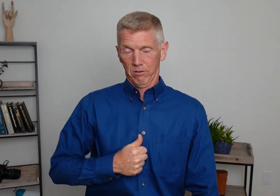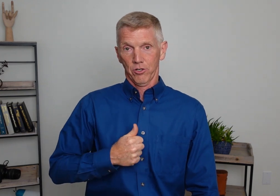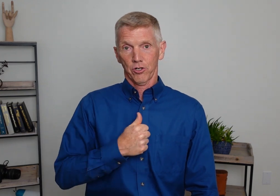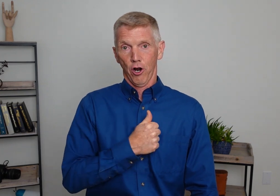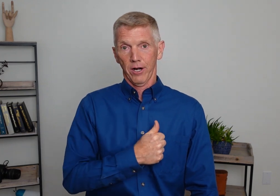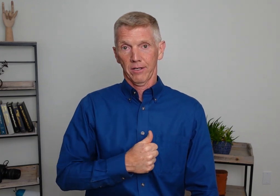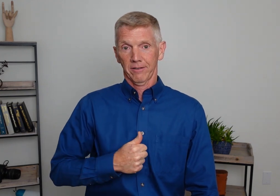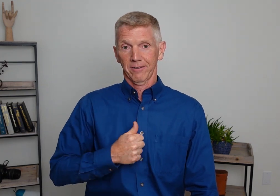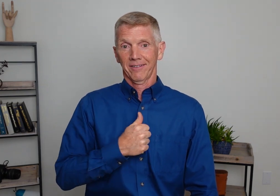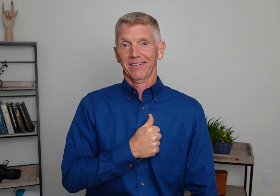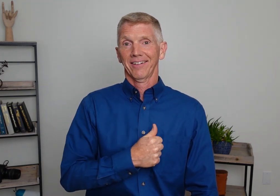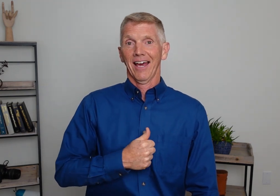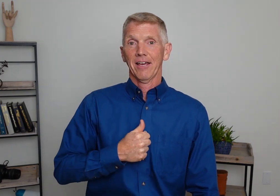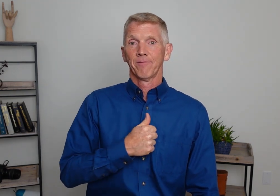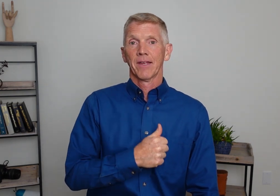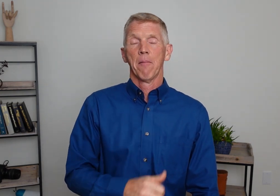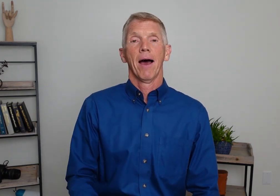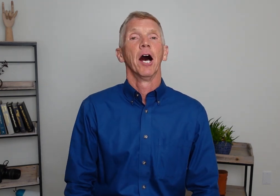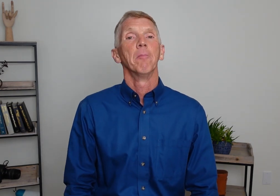Sorry. Okay. How about help?